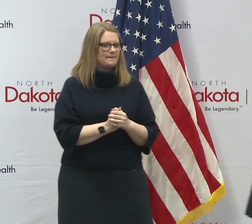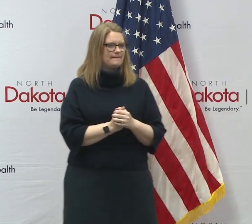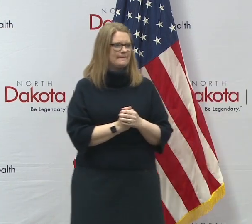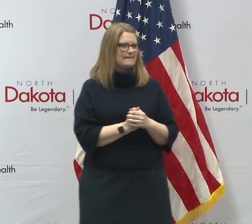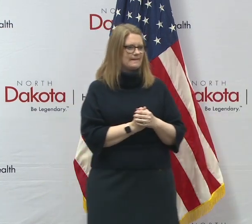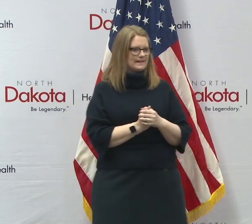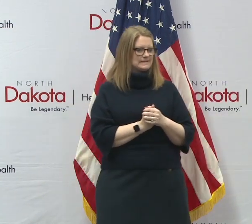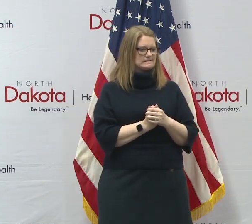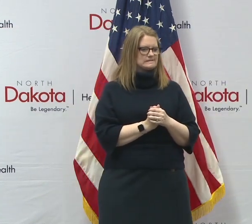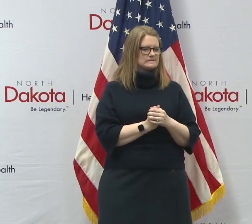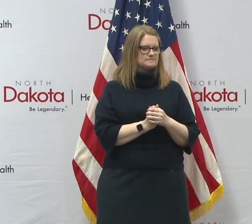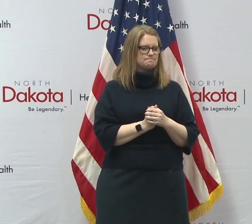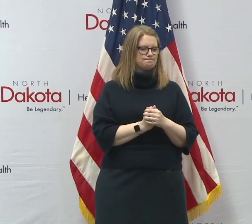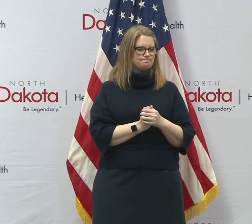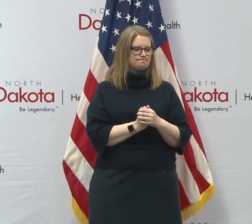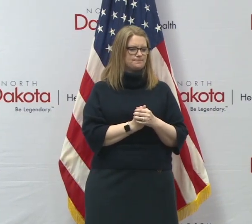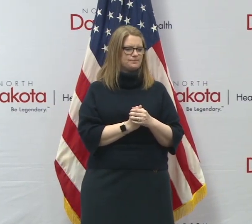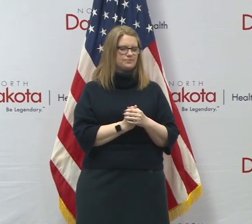Uh,